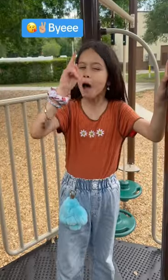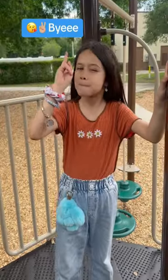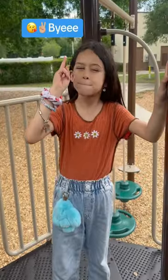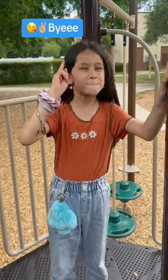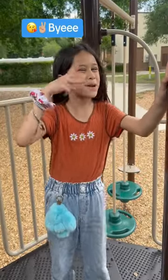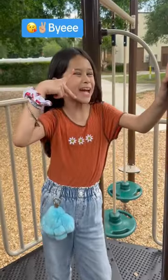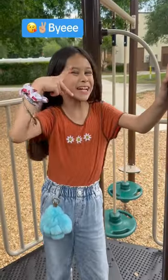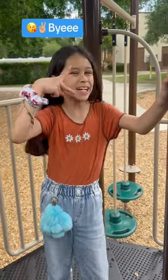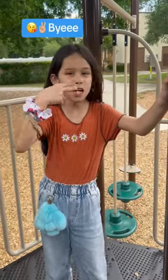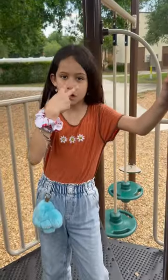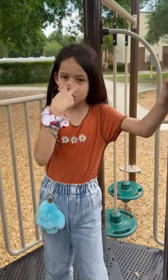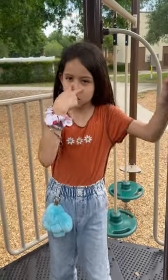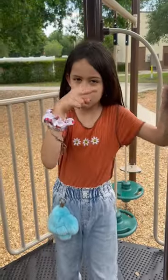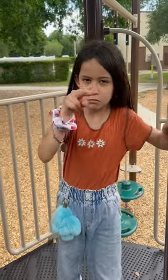Thank you. Thank